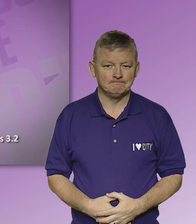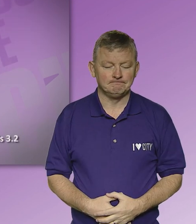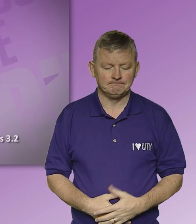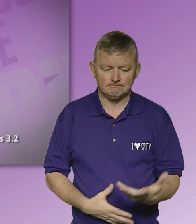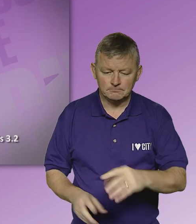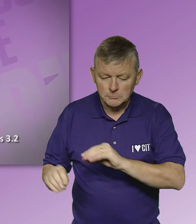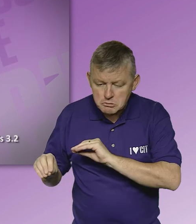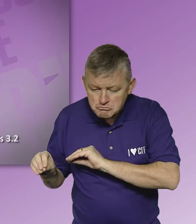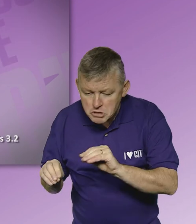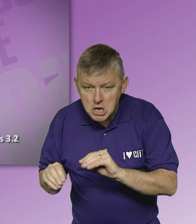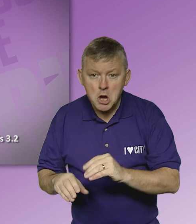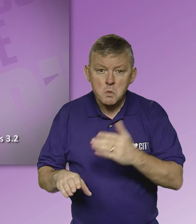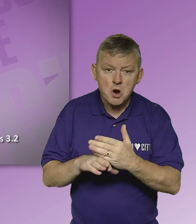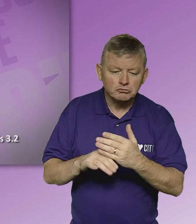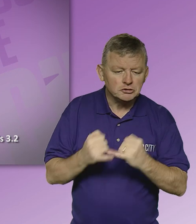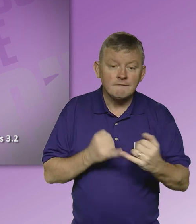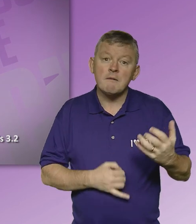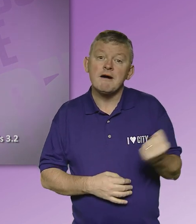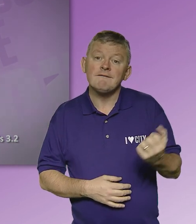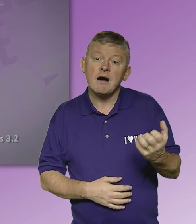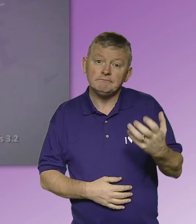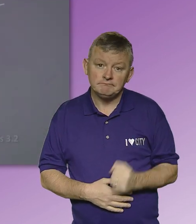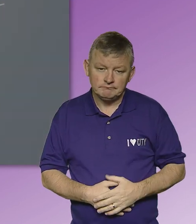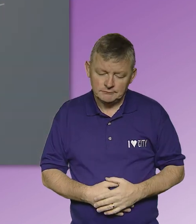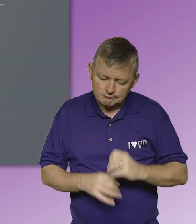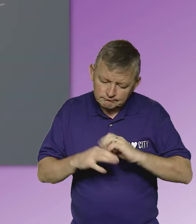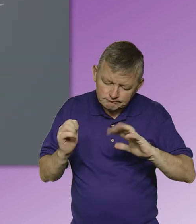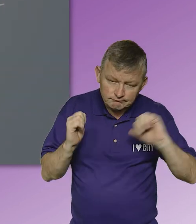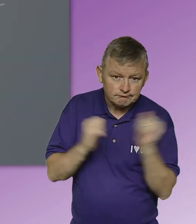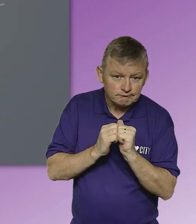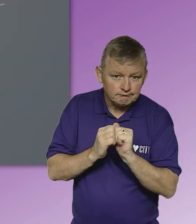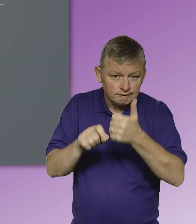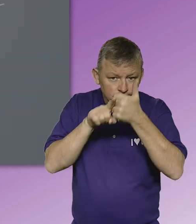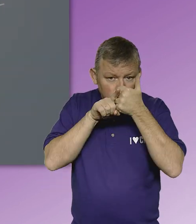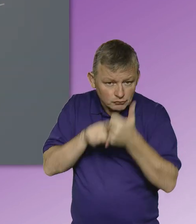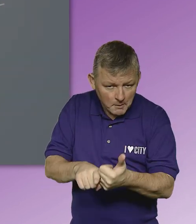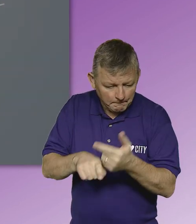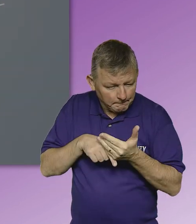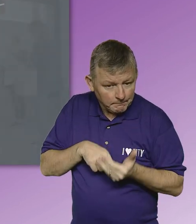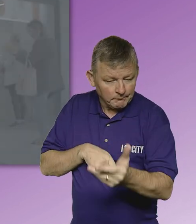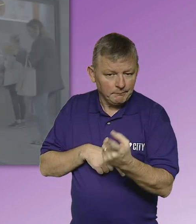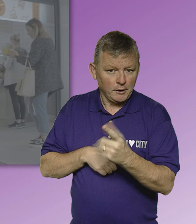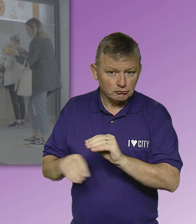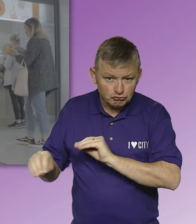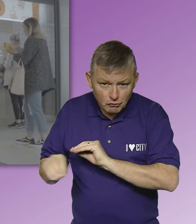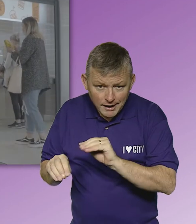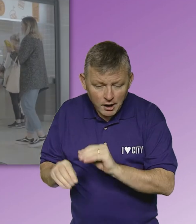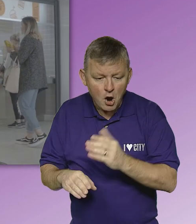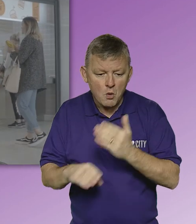Training, work and social security We share the long-term goal for training, work and social security